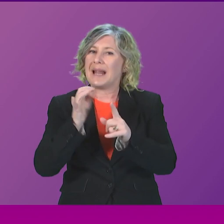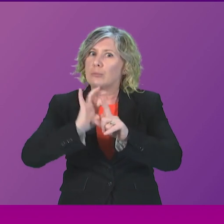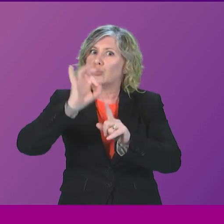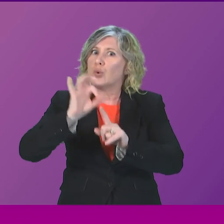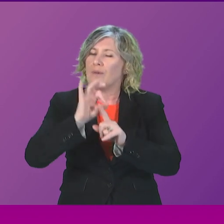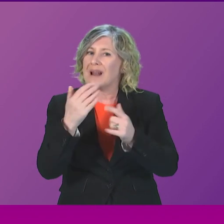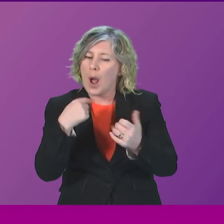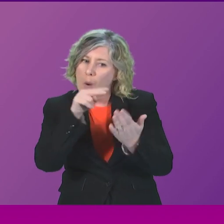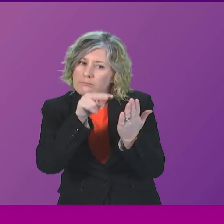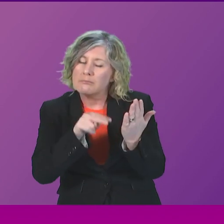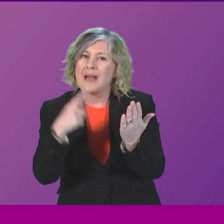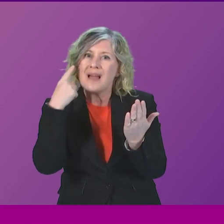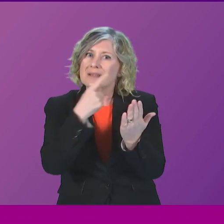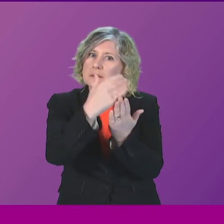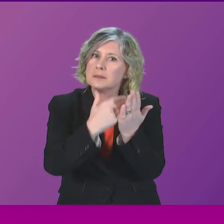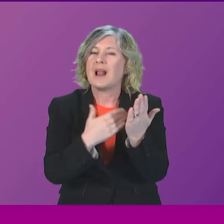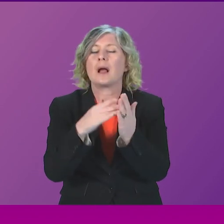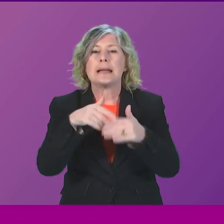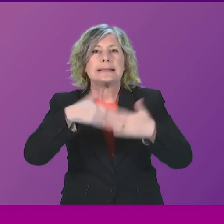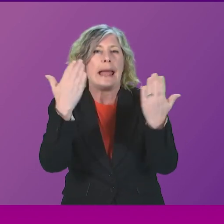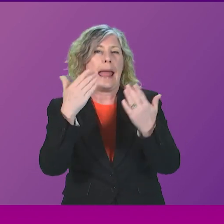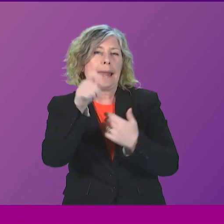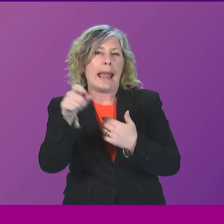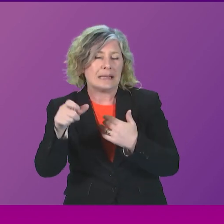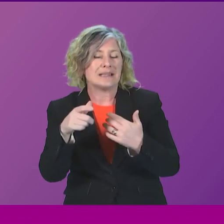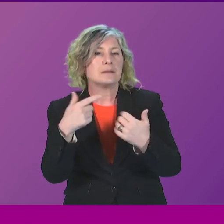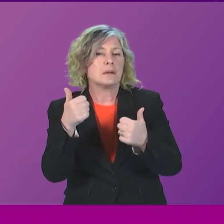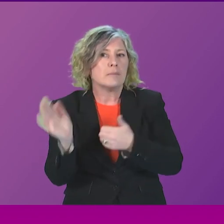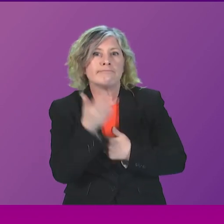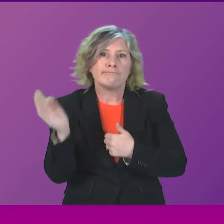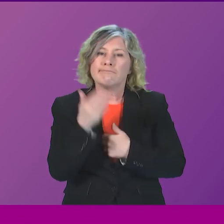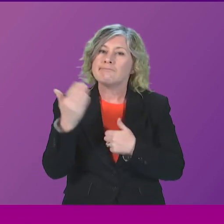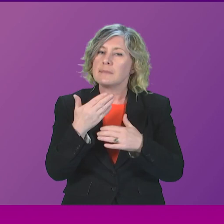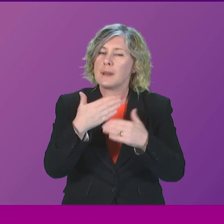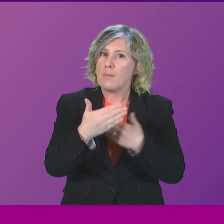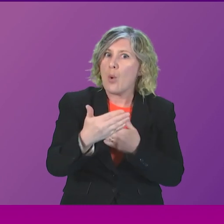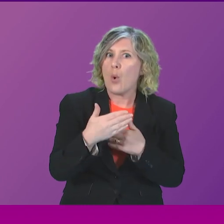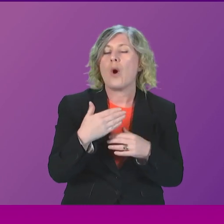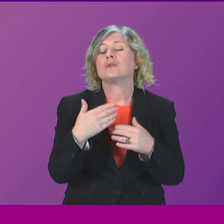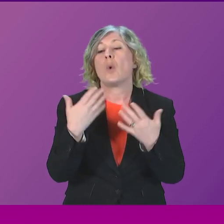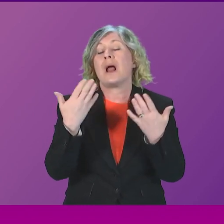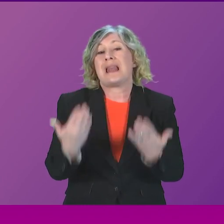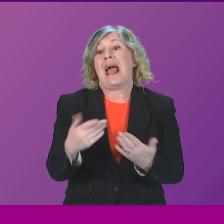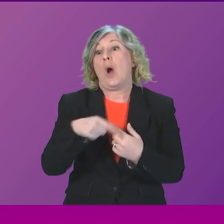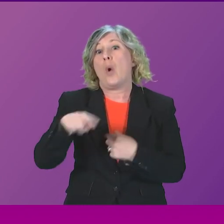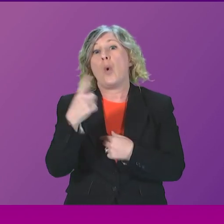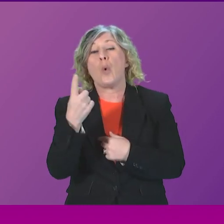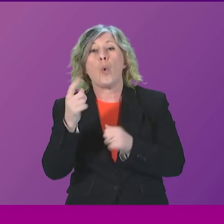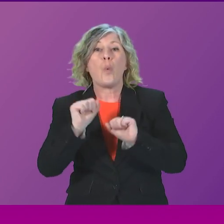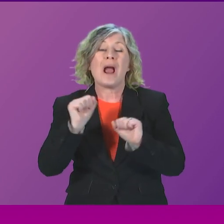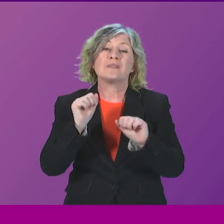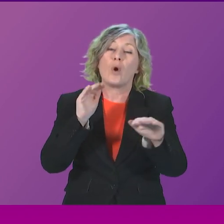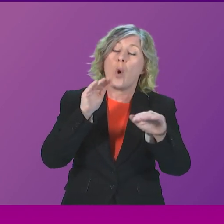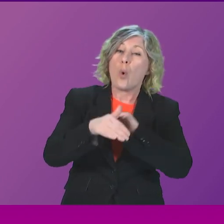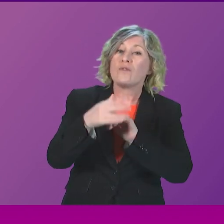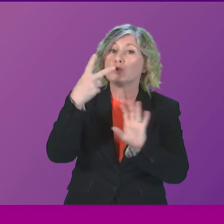cases as just one example, the numbers waiting longer than two years for inpatient day case